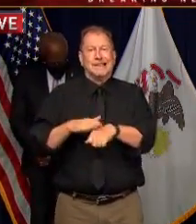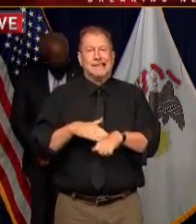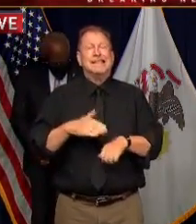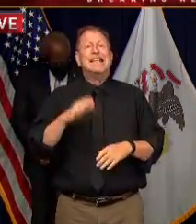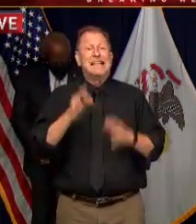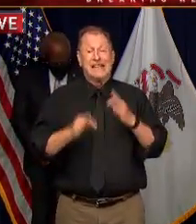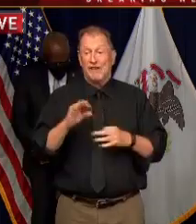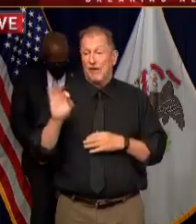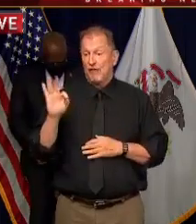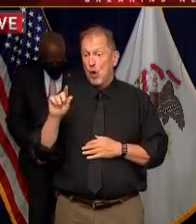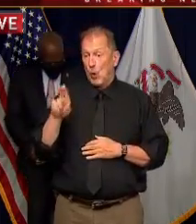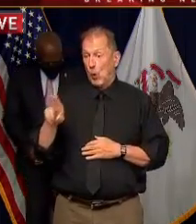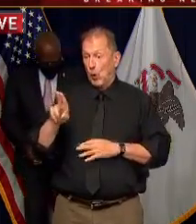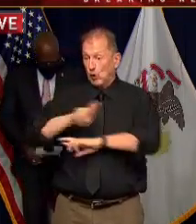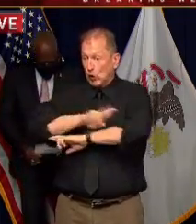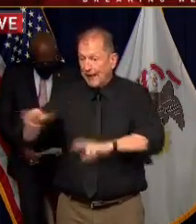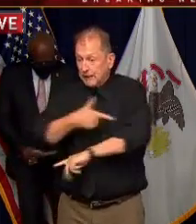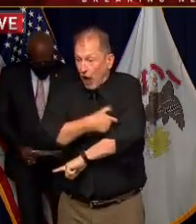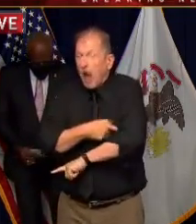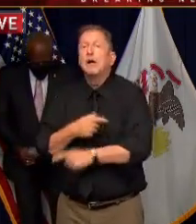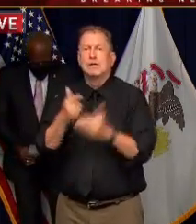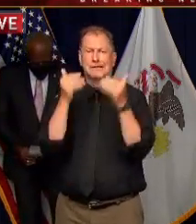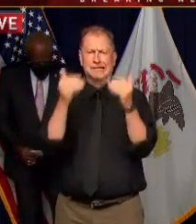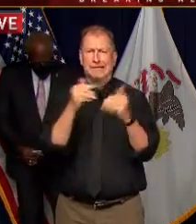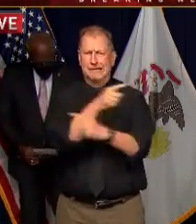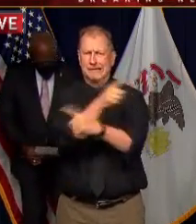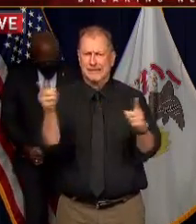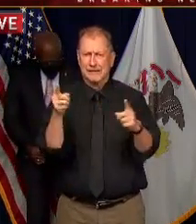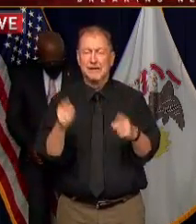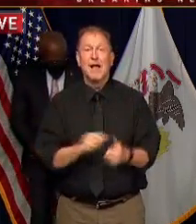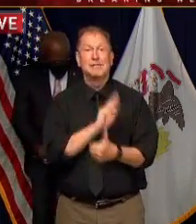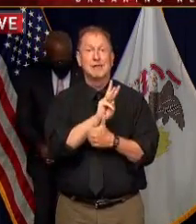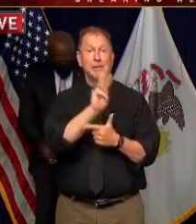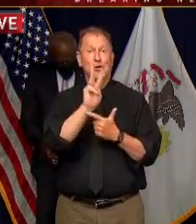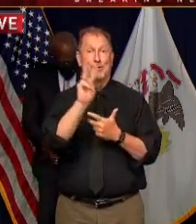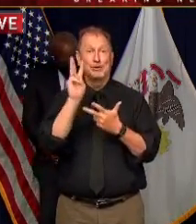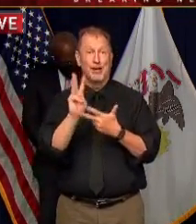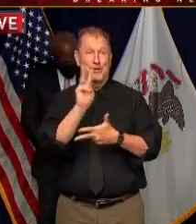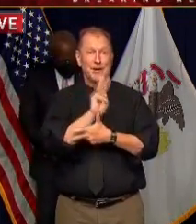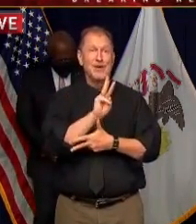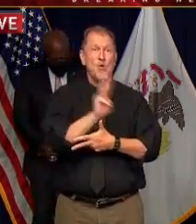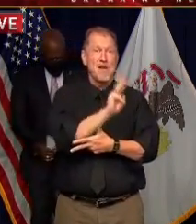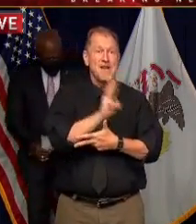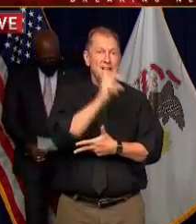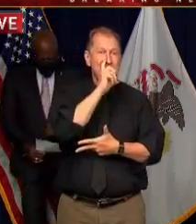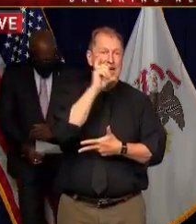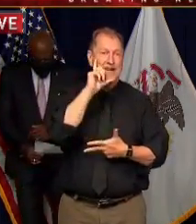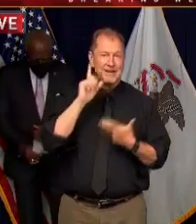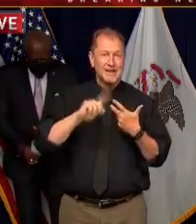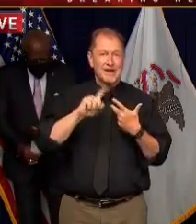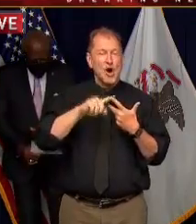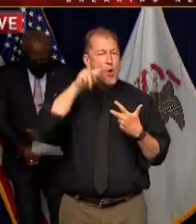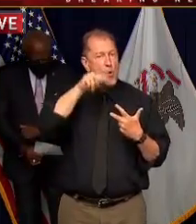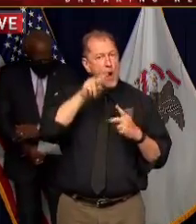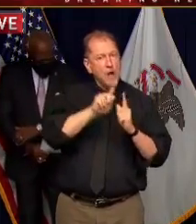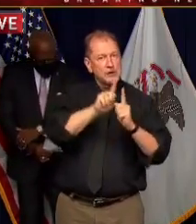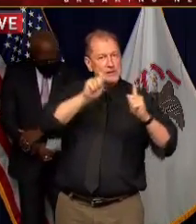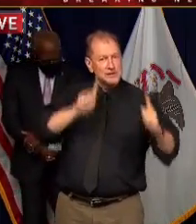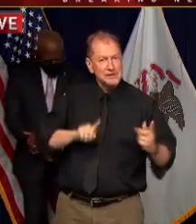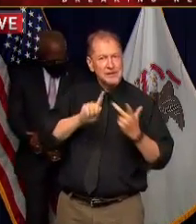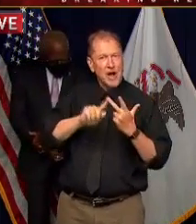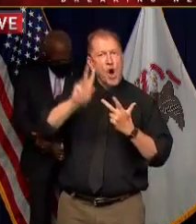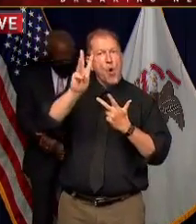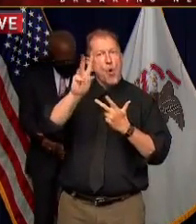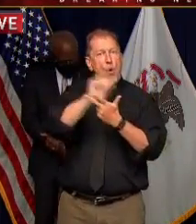available continue the three w's wear your face covering watch your distance wash your hands the